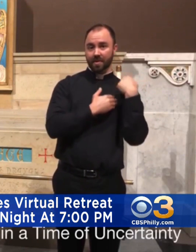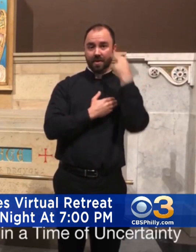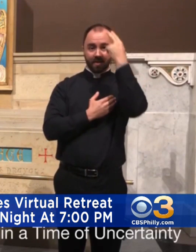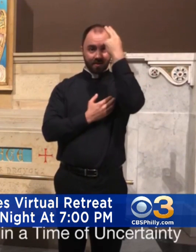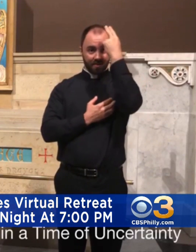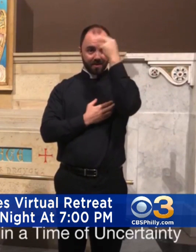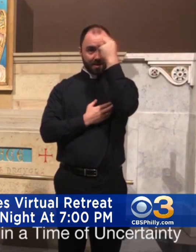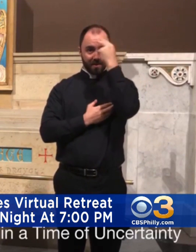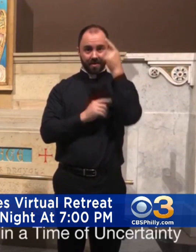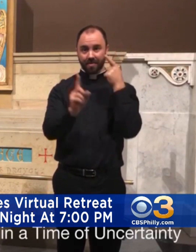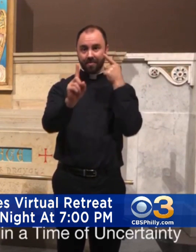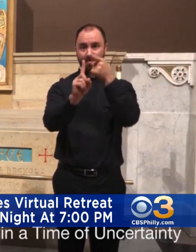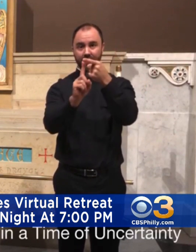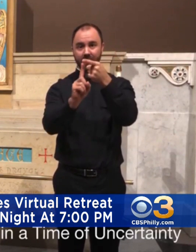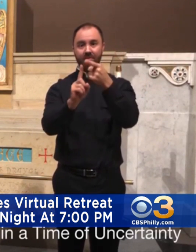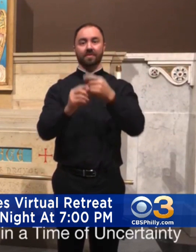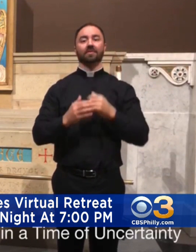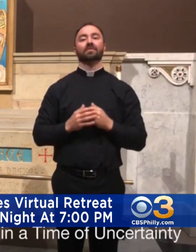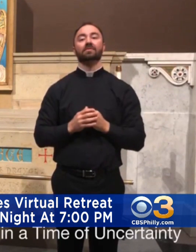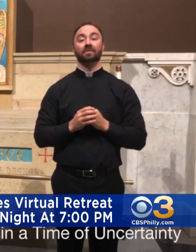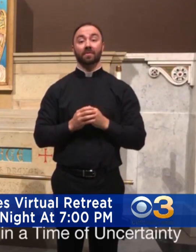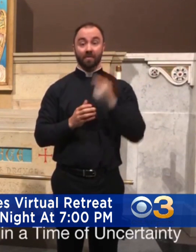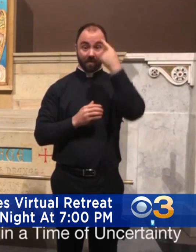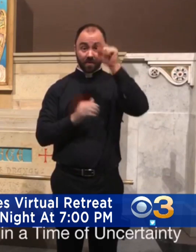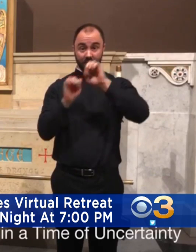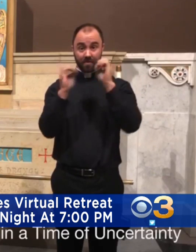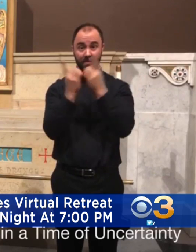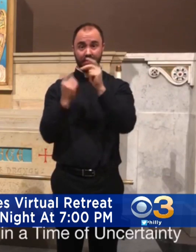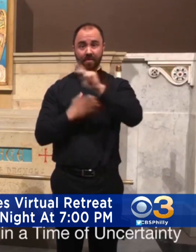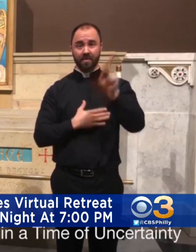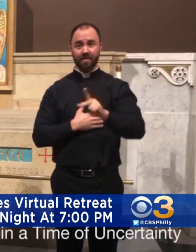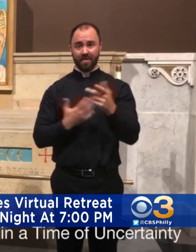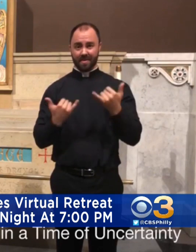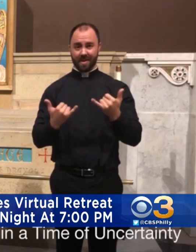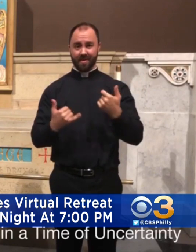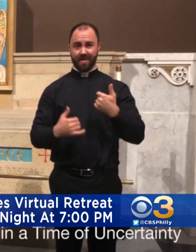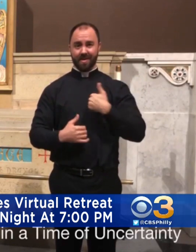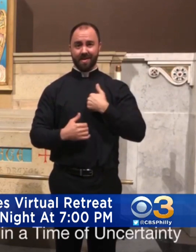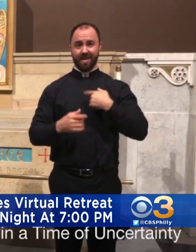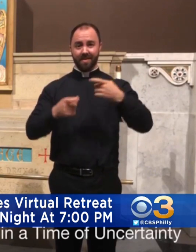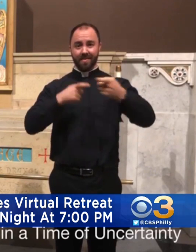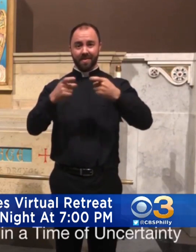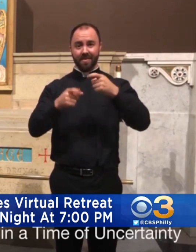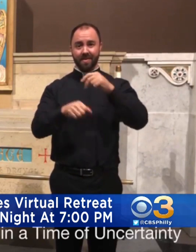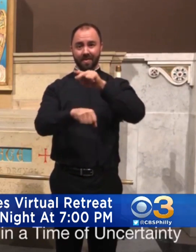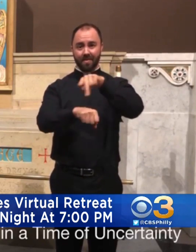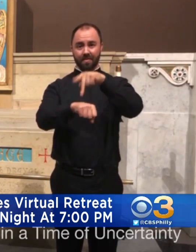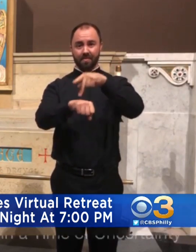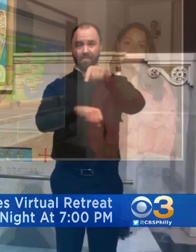Facebook, Instagram, and the Archdiocesan website. The series will run through Palm Sunday, April 5th.